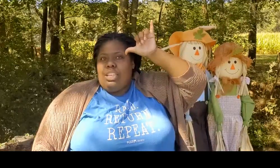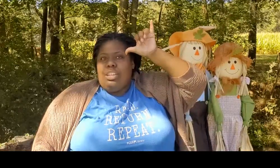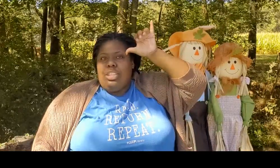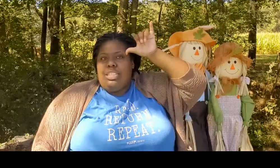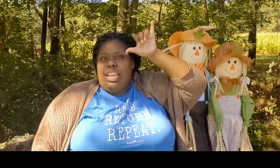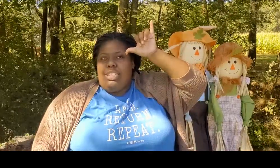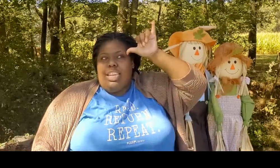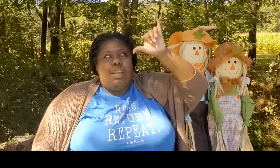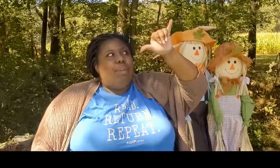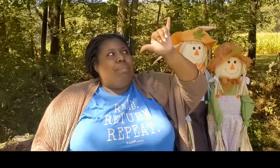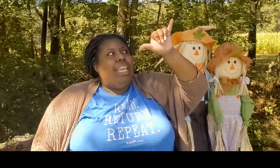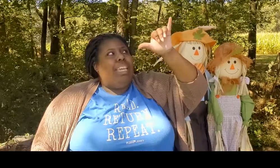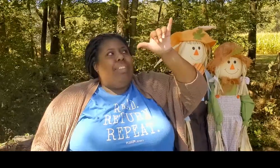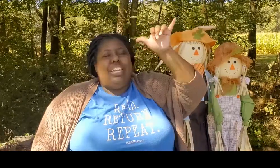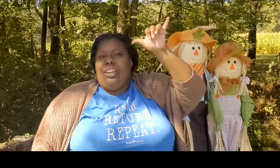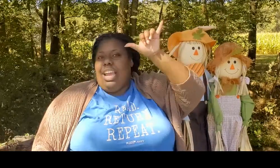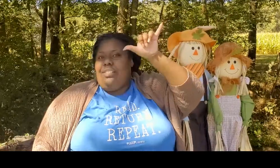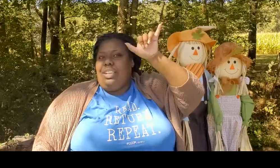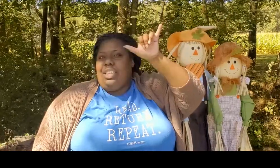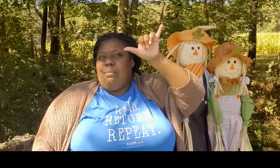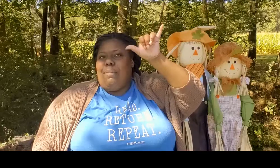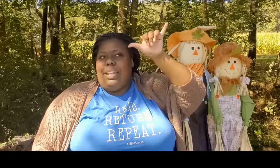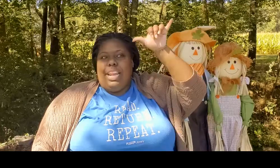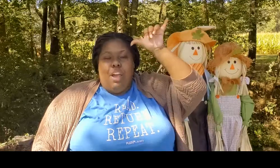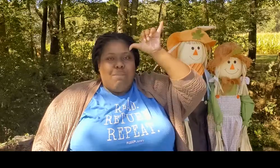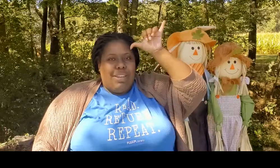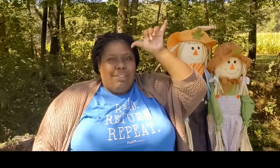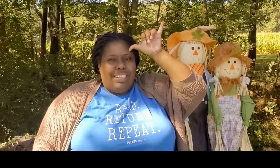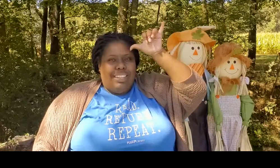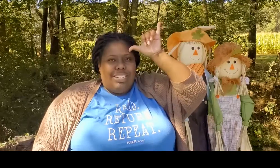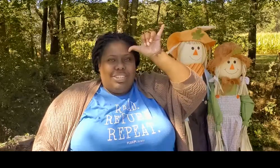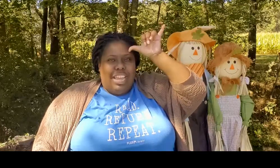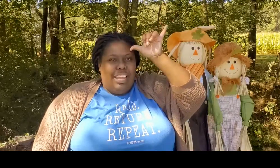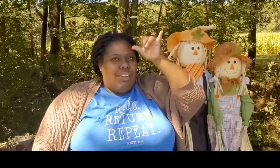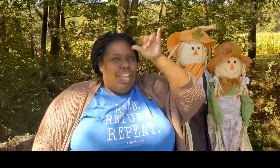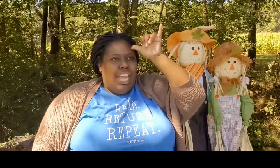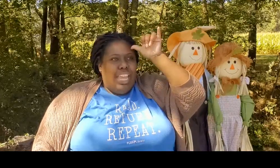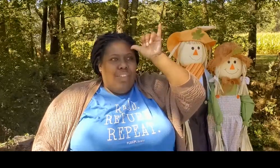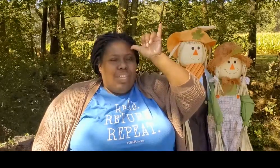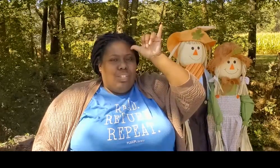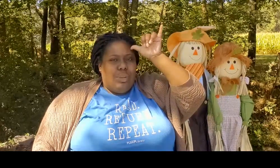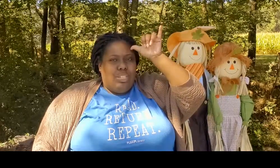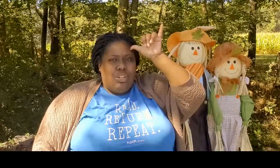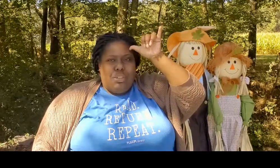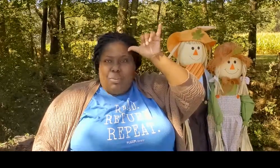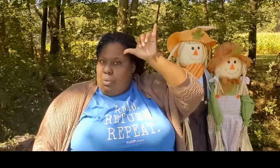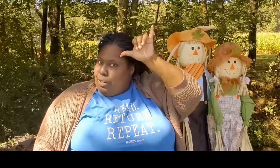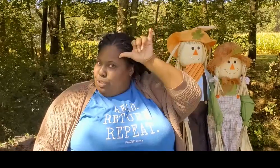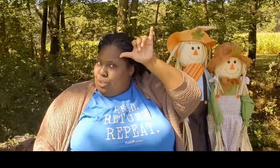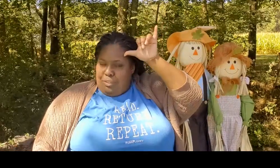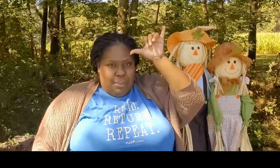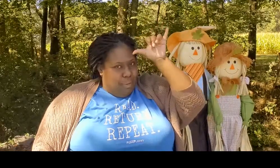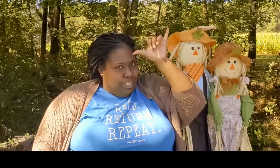you're just going to stick up your pinky finger and have your thumb pointed out and put it right there at your head. And you can twitch your little horn too if you want to.